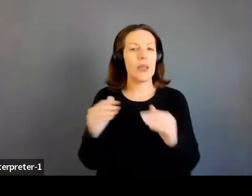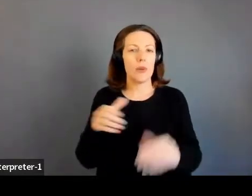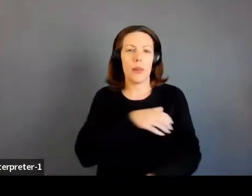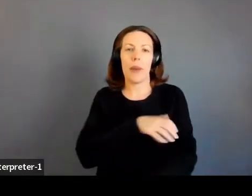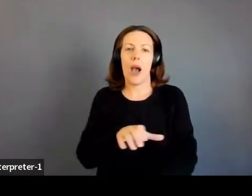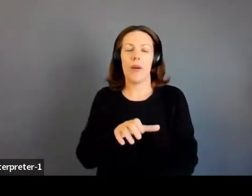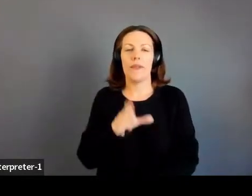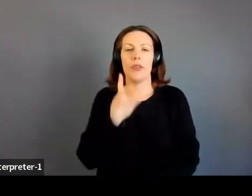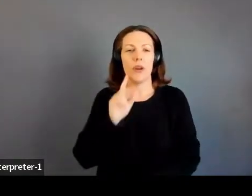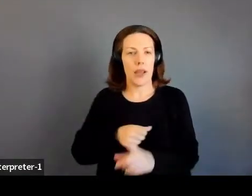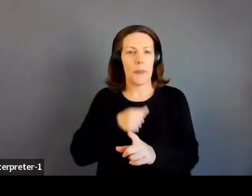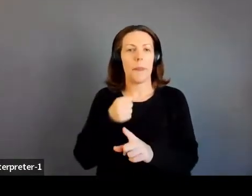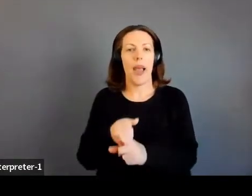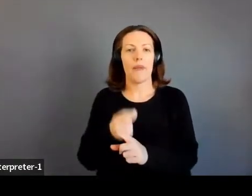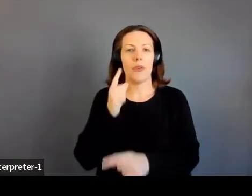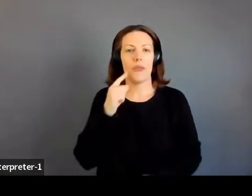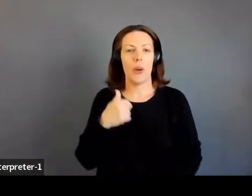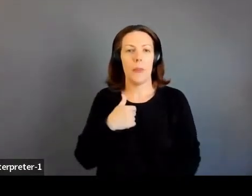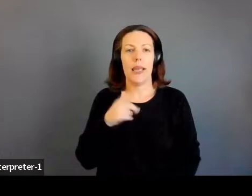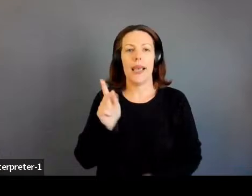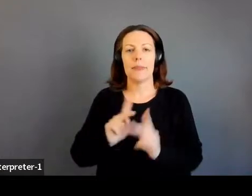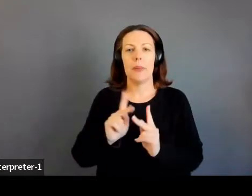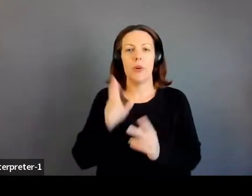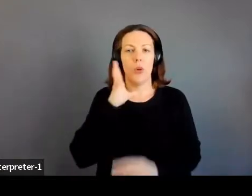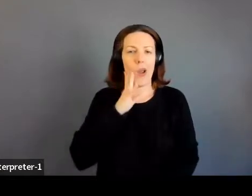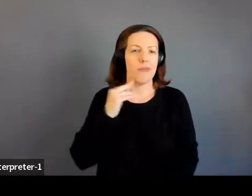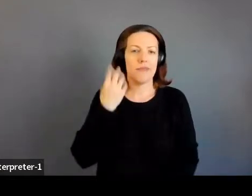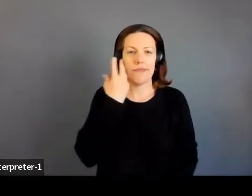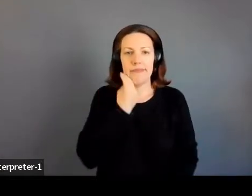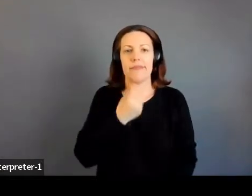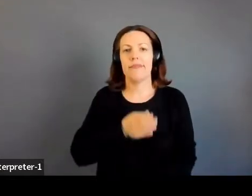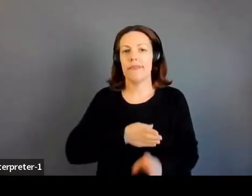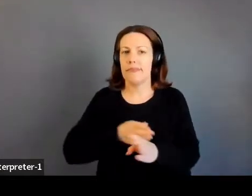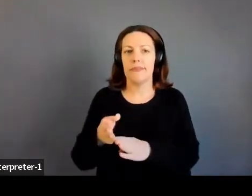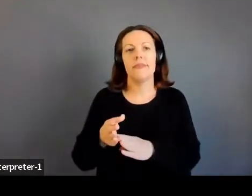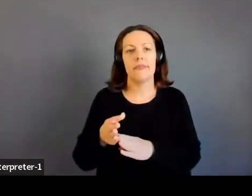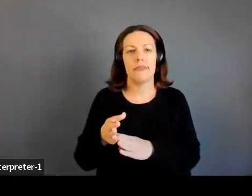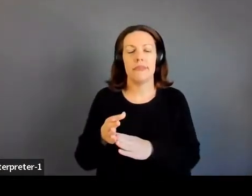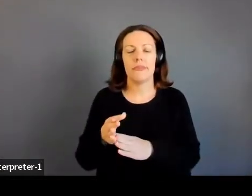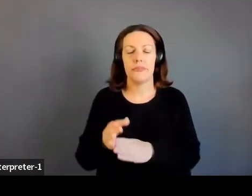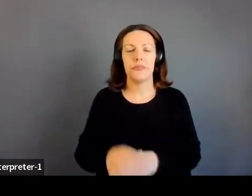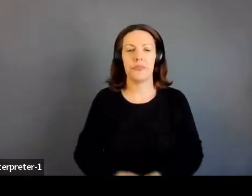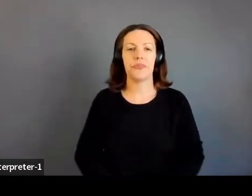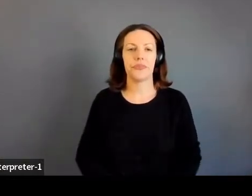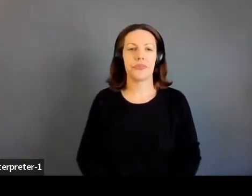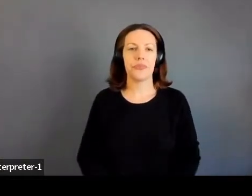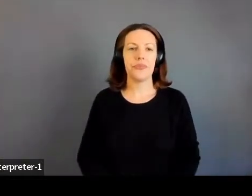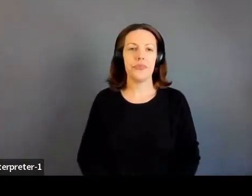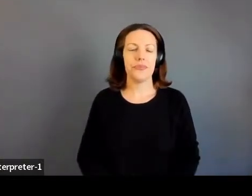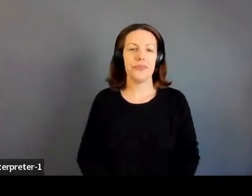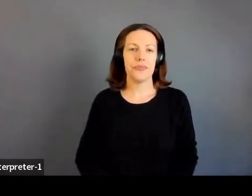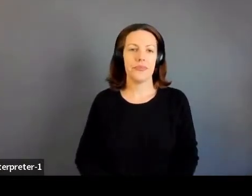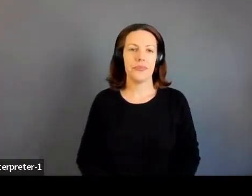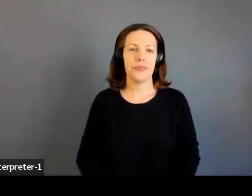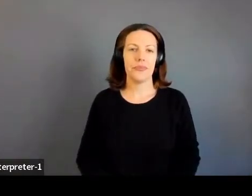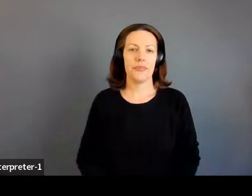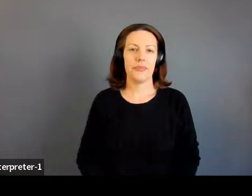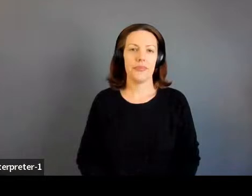and impactful to me as people who are much more accomplished in their careers than I am.